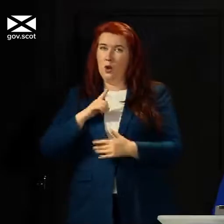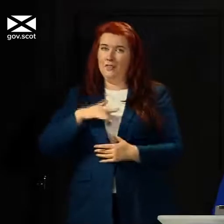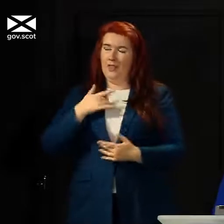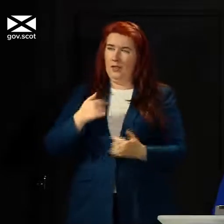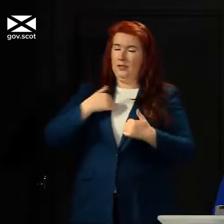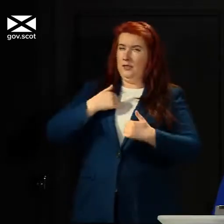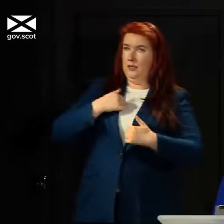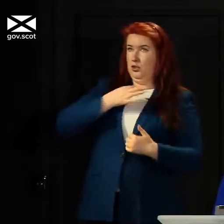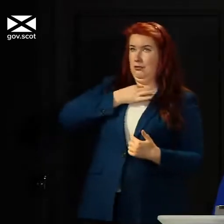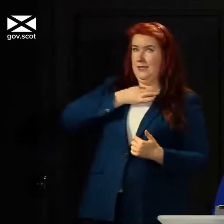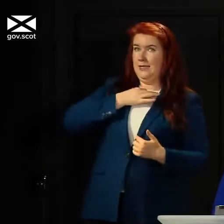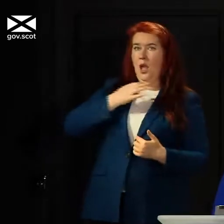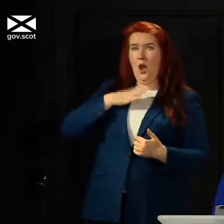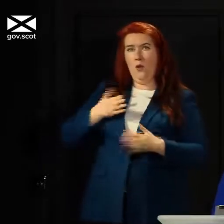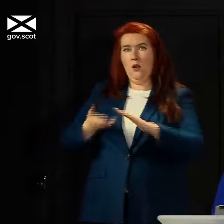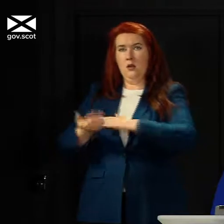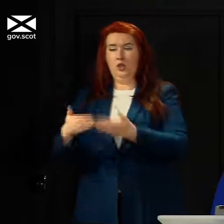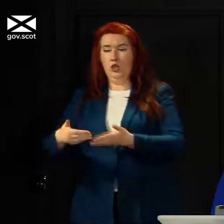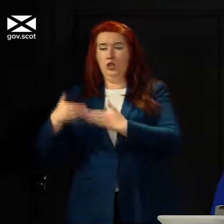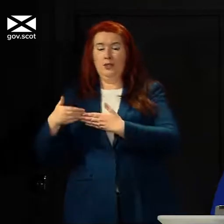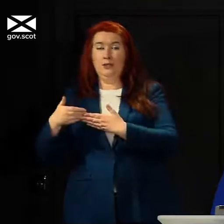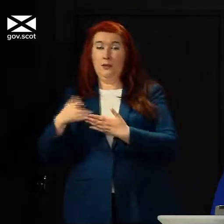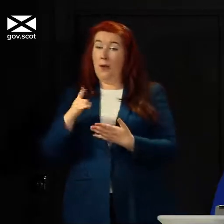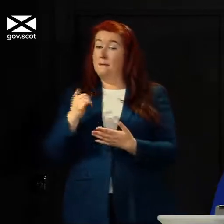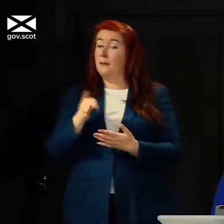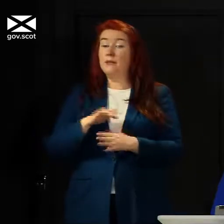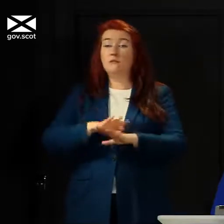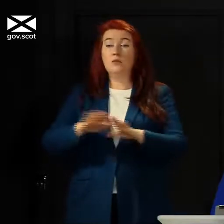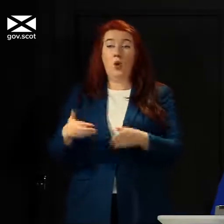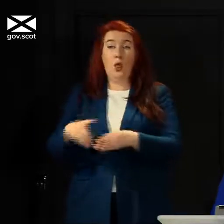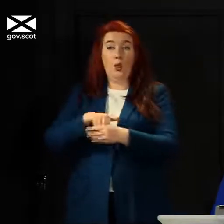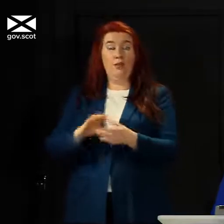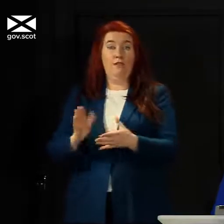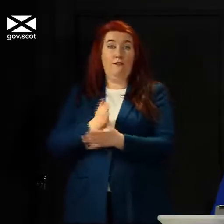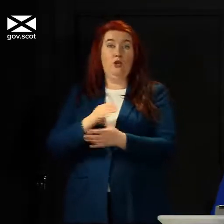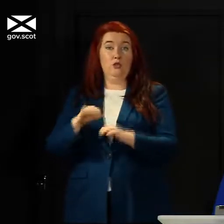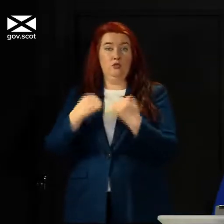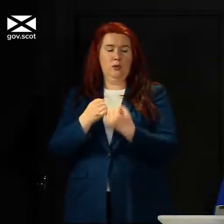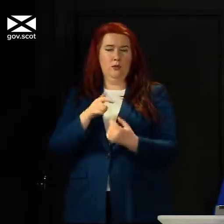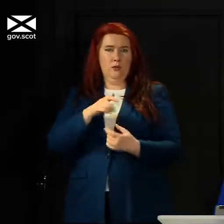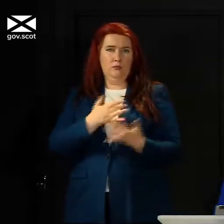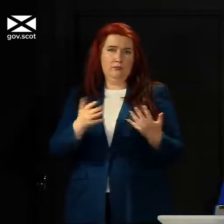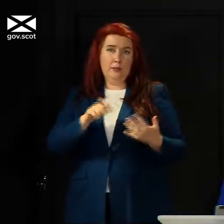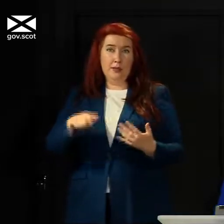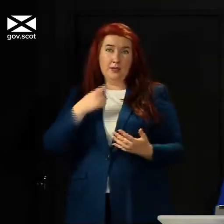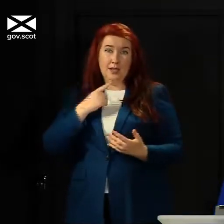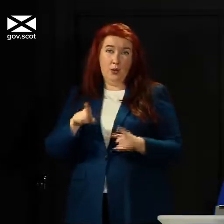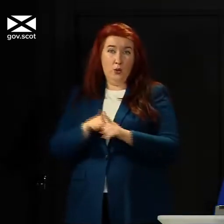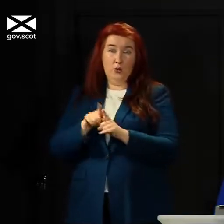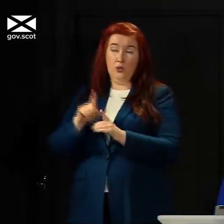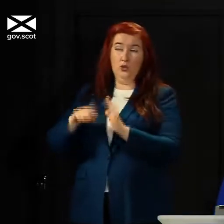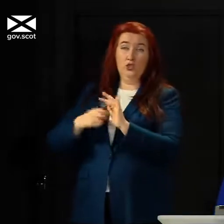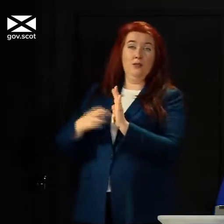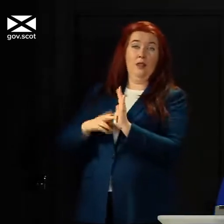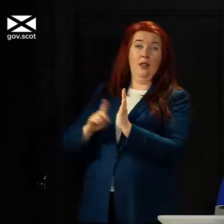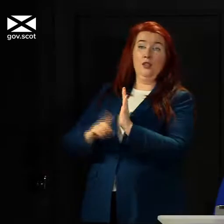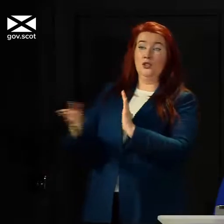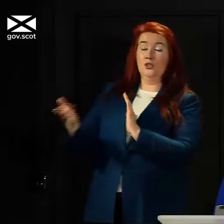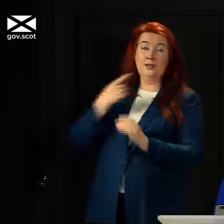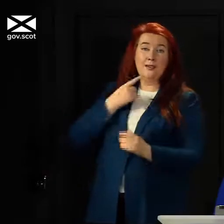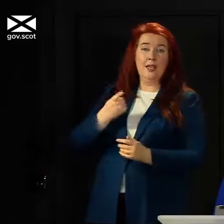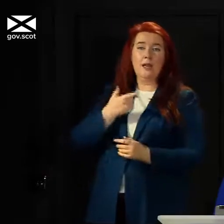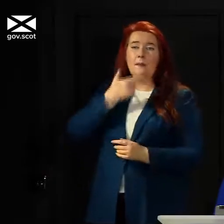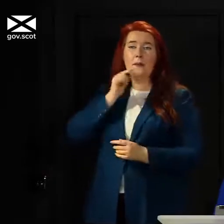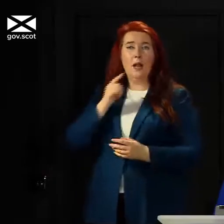to be at risk when they hadn't been included in the first group and as Professor Leach has said, people have moved in